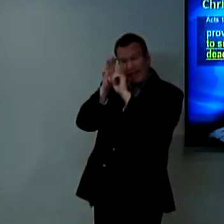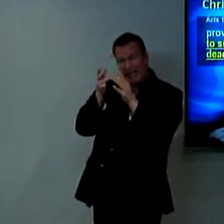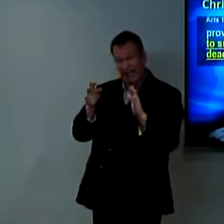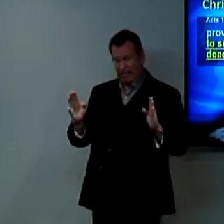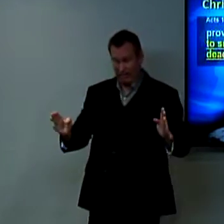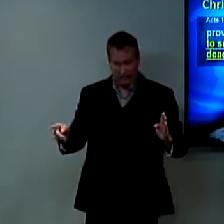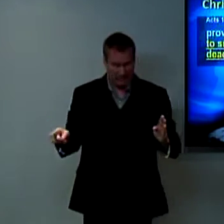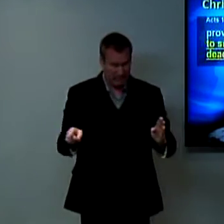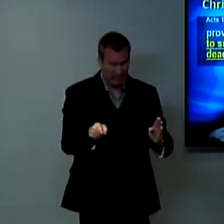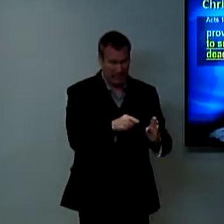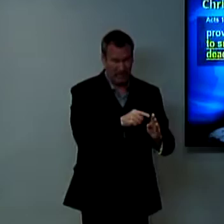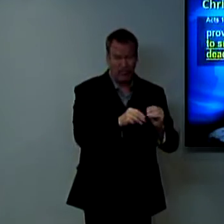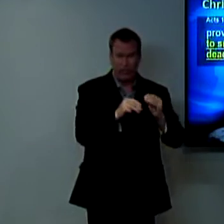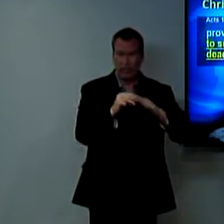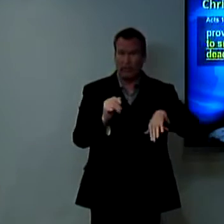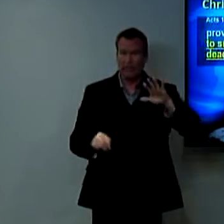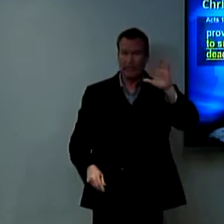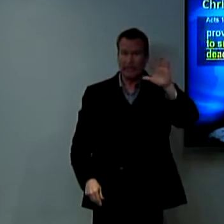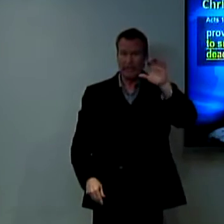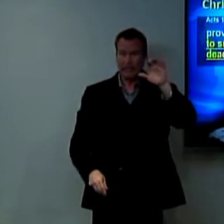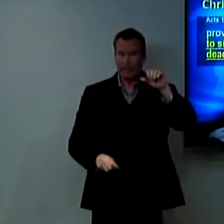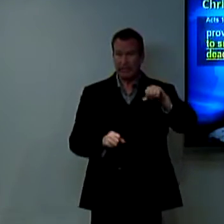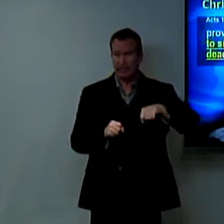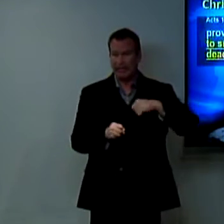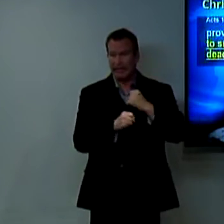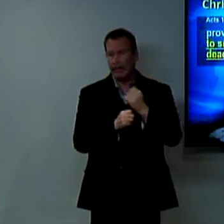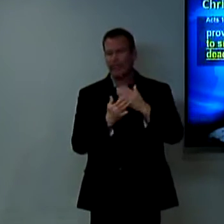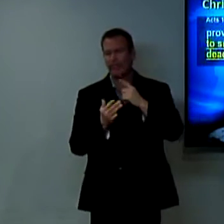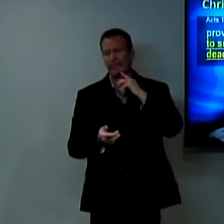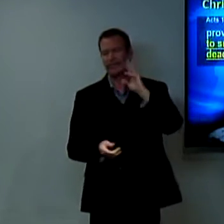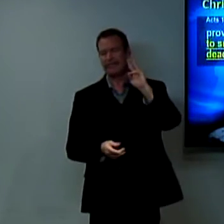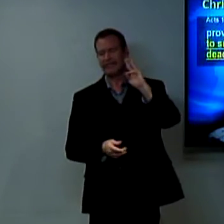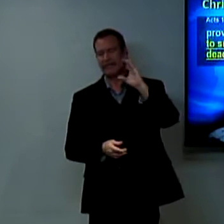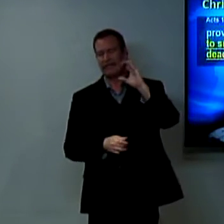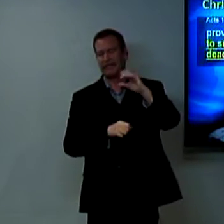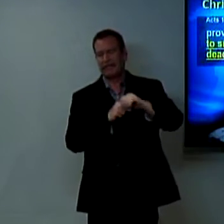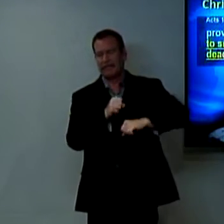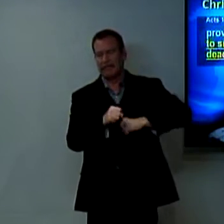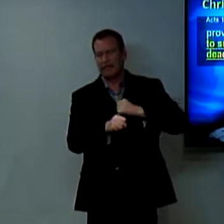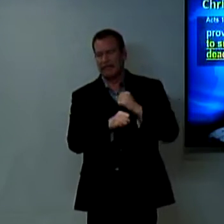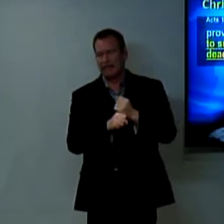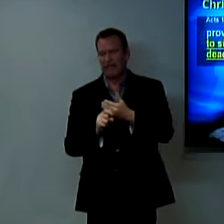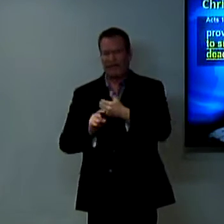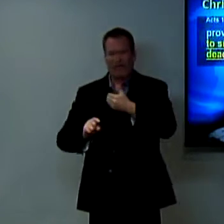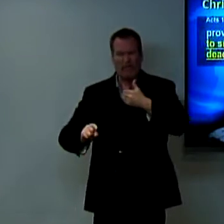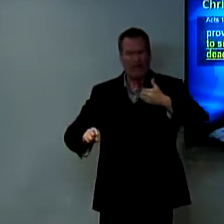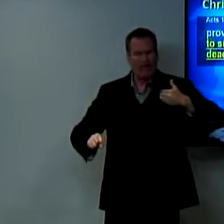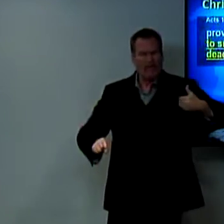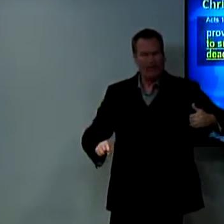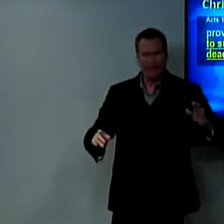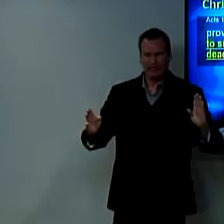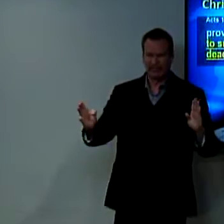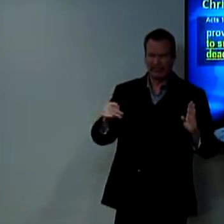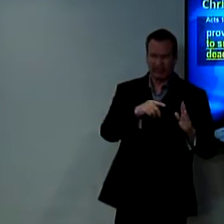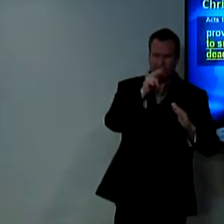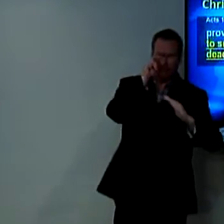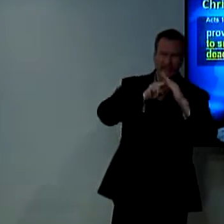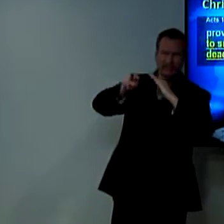the way down until when Christ had actually suffered all of this and remember now there were probably like about 500 years that had occurred